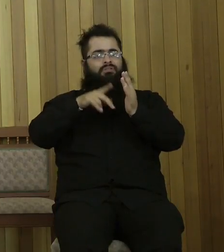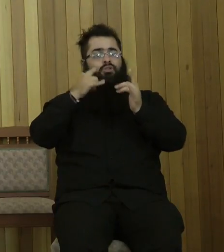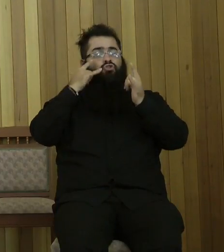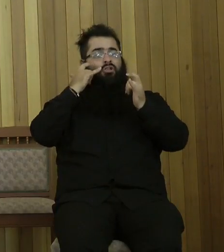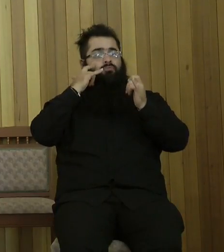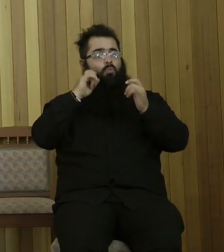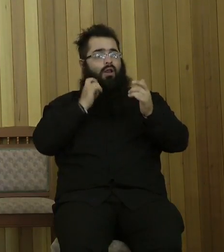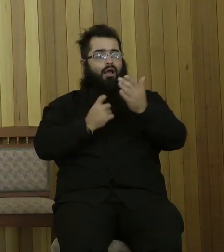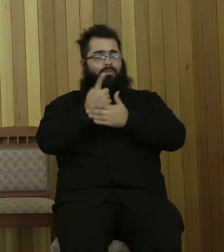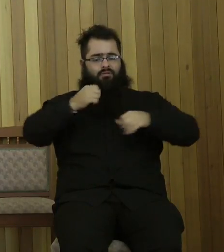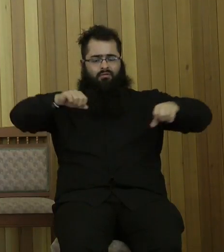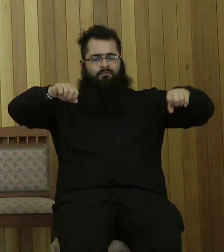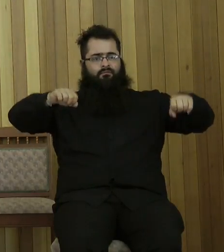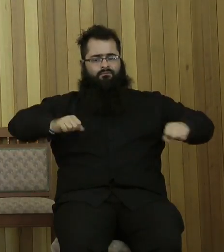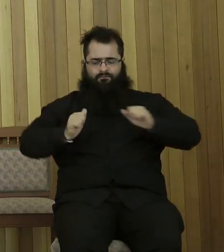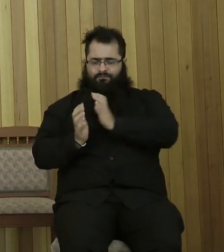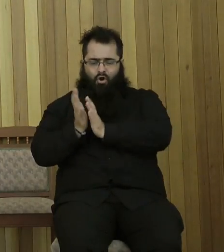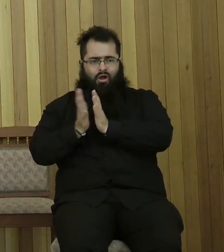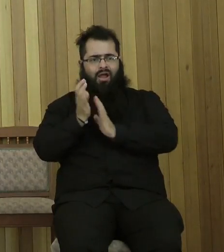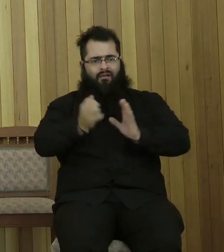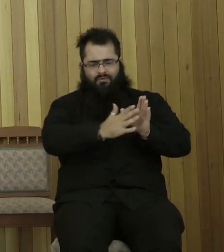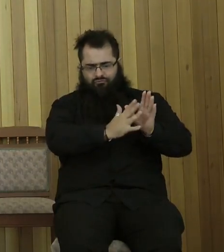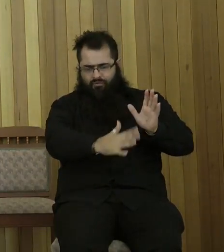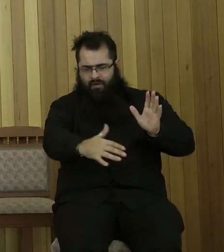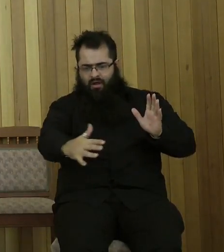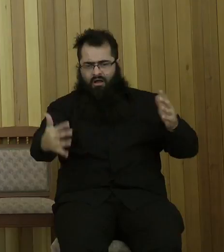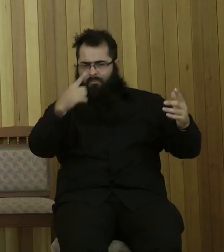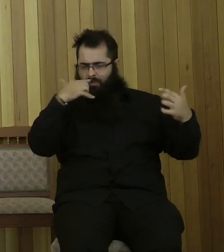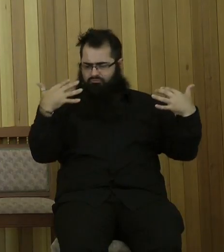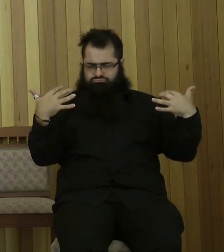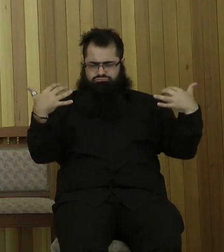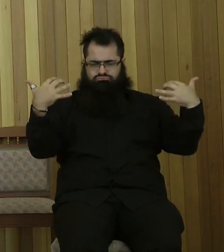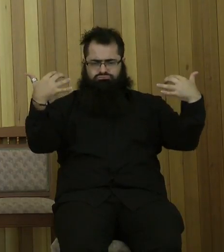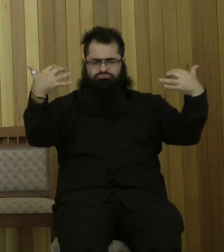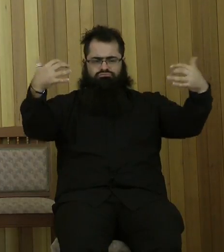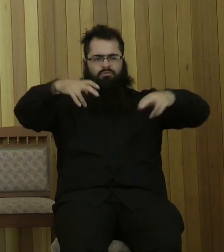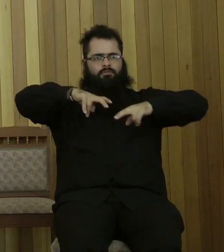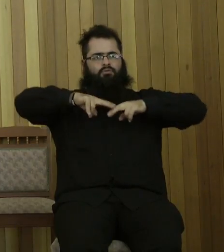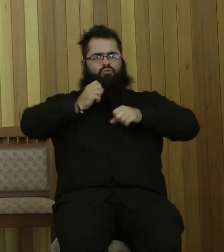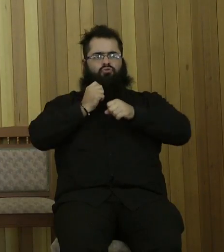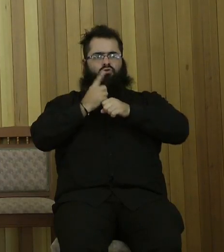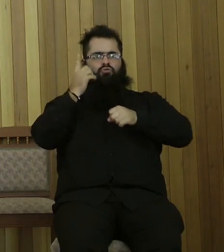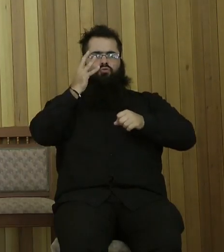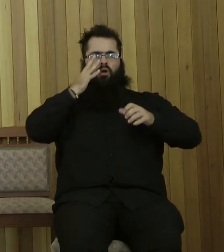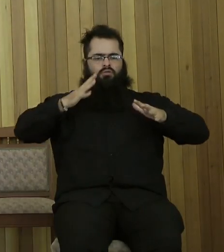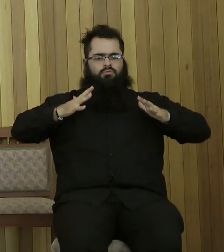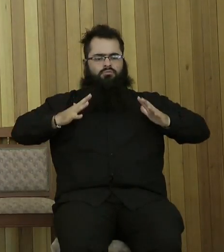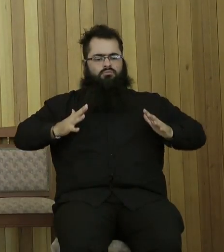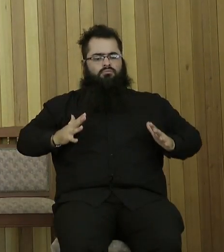thrones with burning wells move into place, the Ancient of Days takes his seat, presides over the court, his awesome